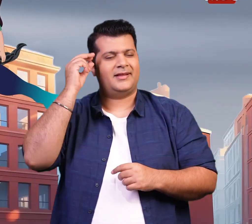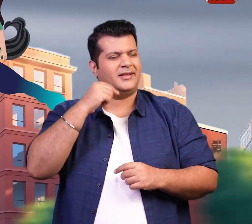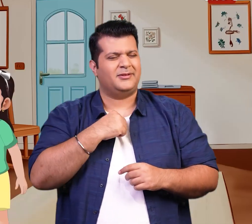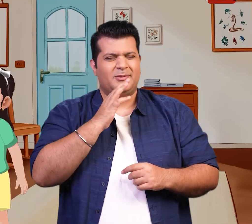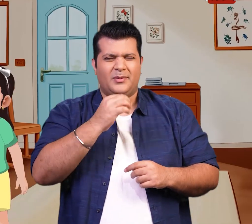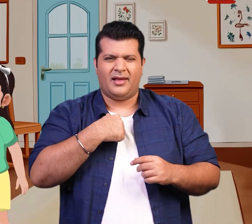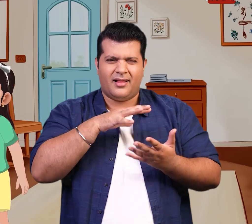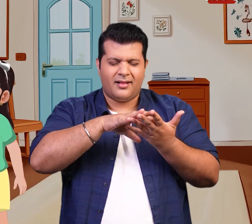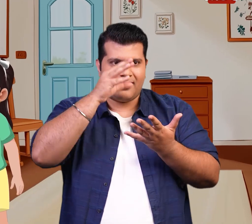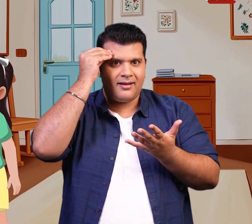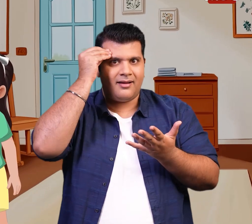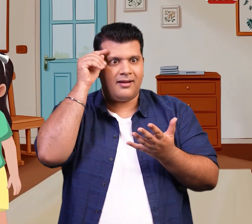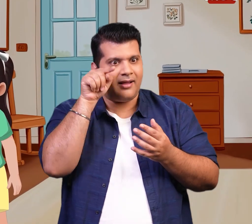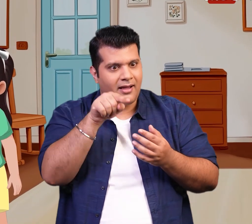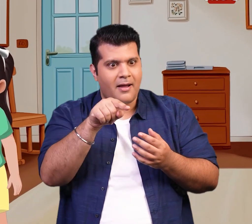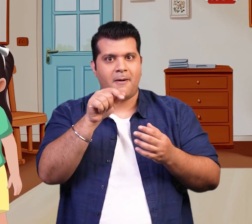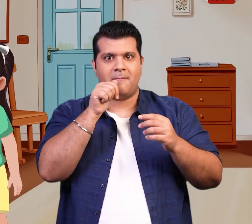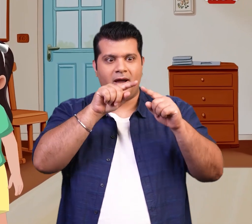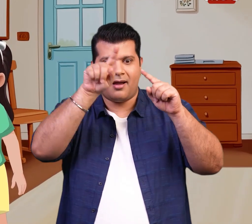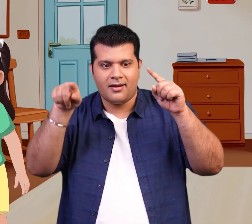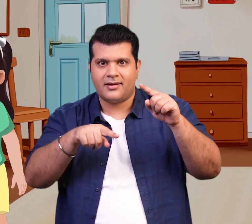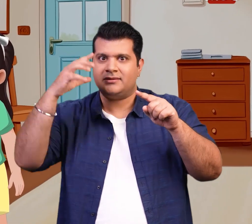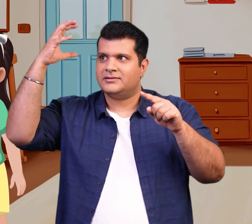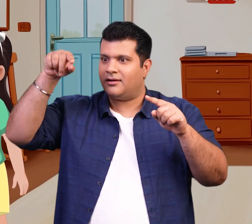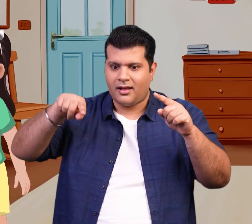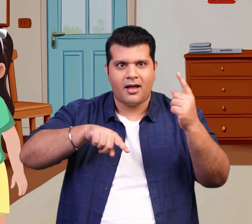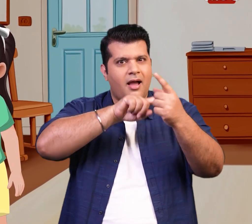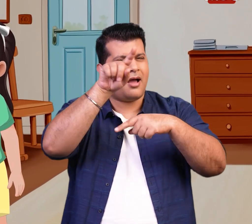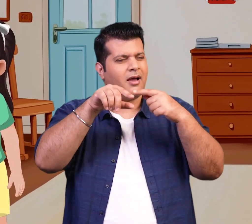Thank you so much Diyah for teaching me about the water cycle.